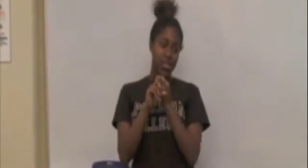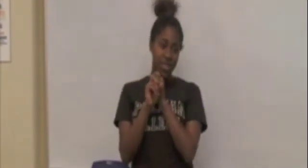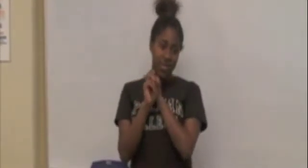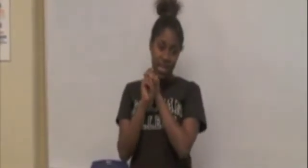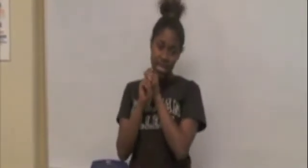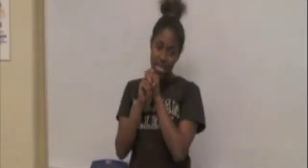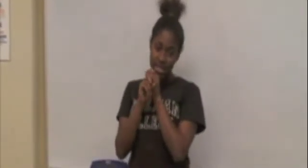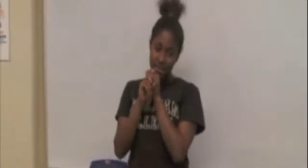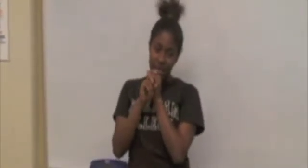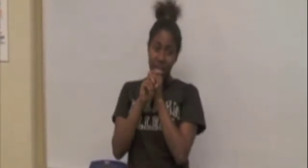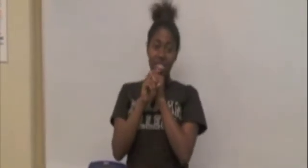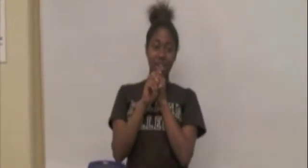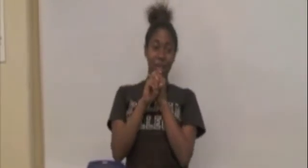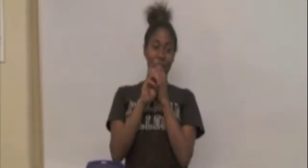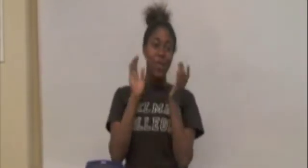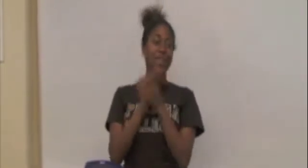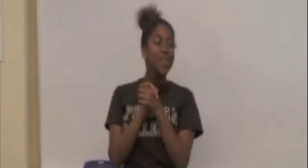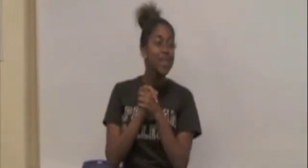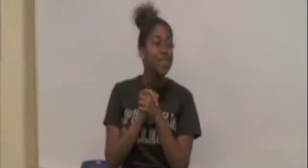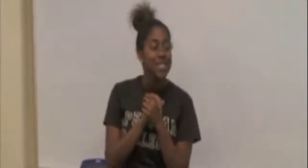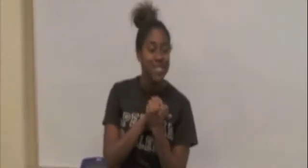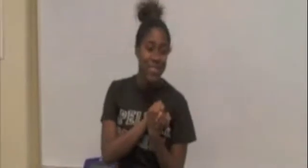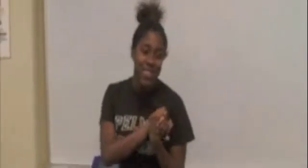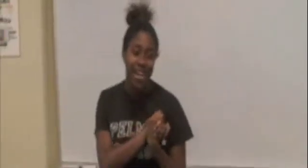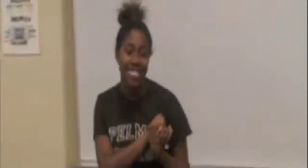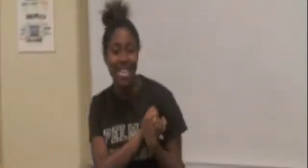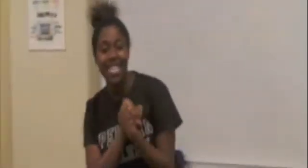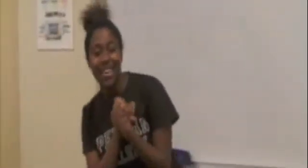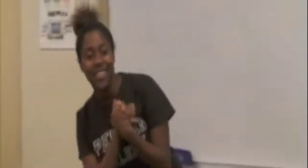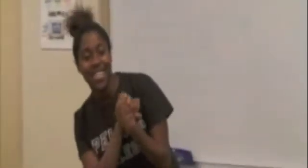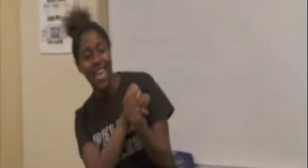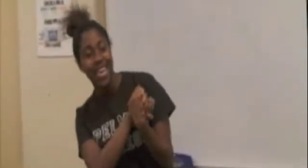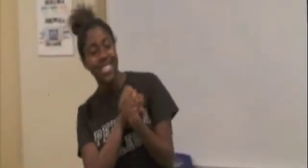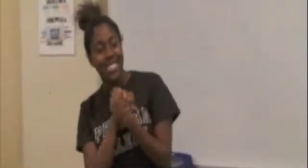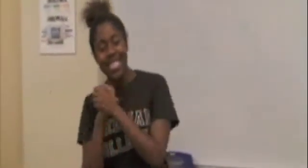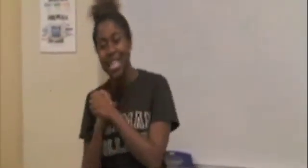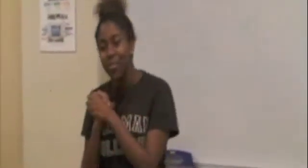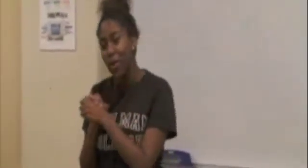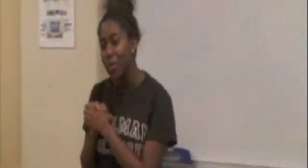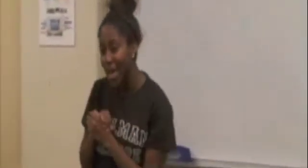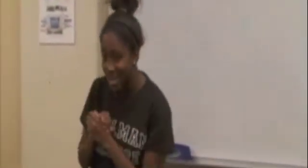effects. So, welcome to the 2011 STD probate.